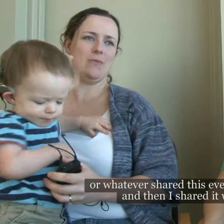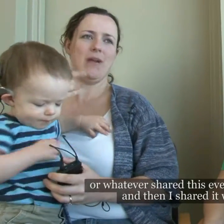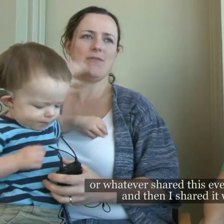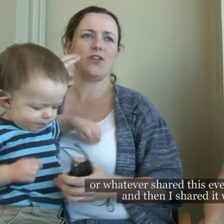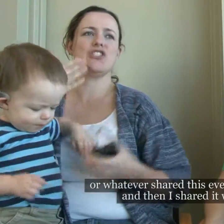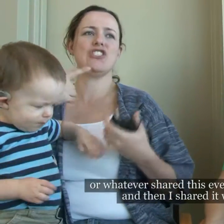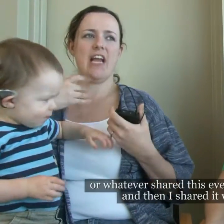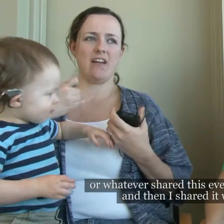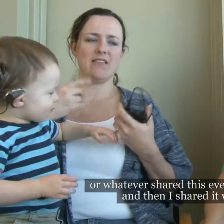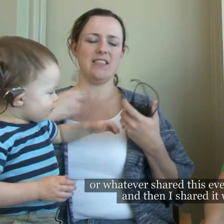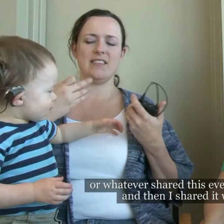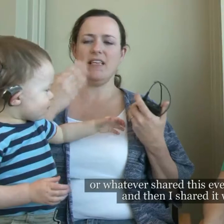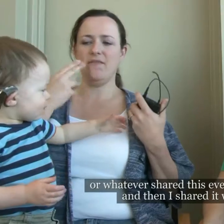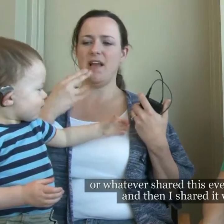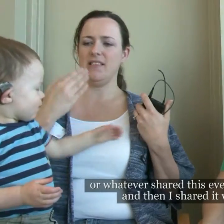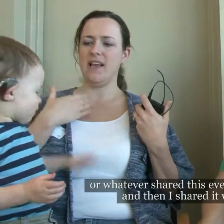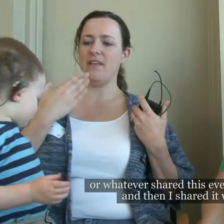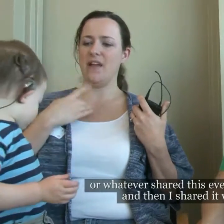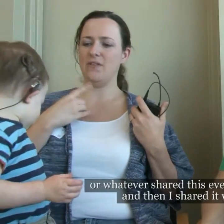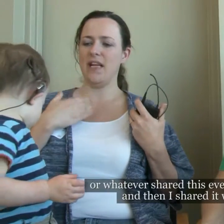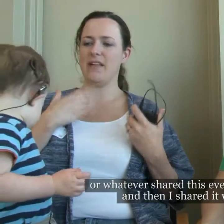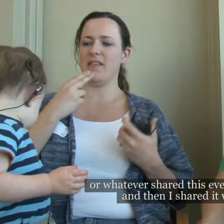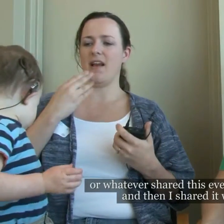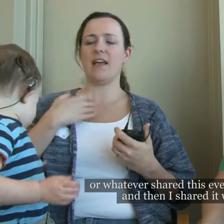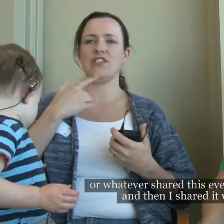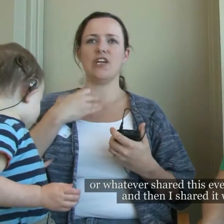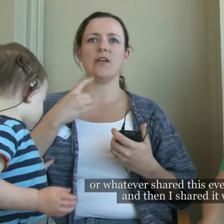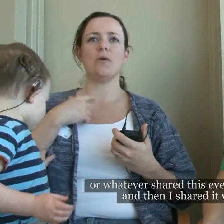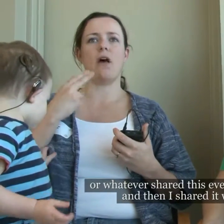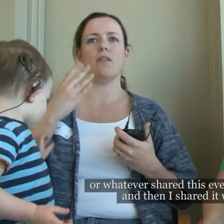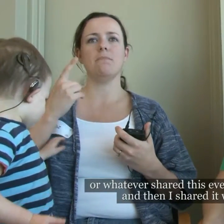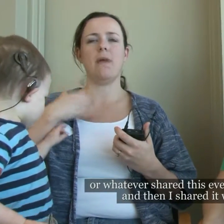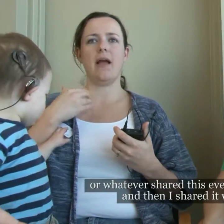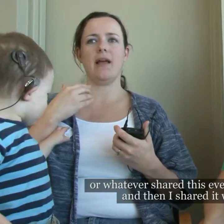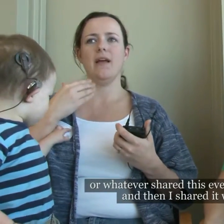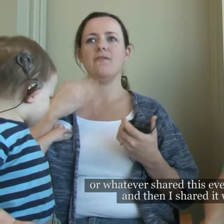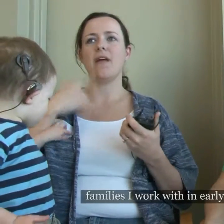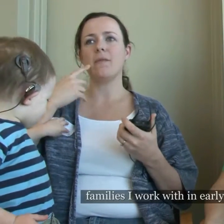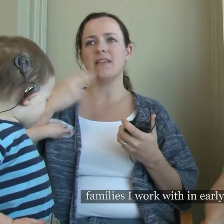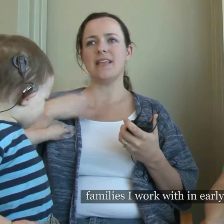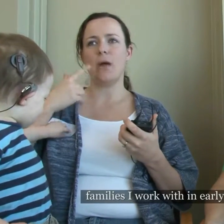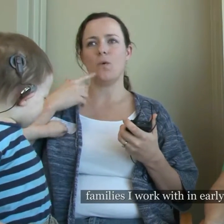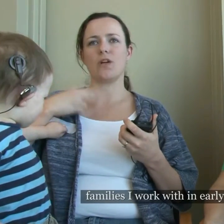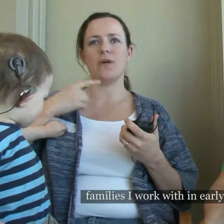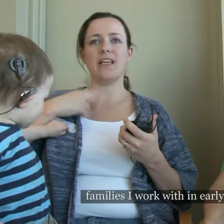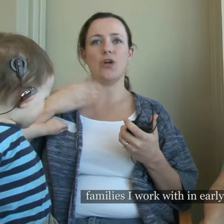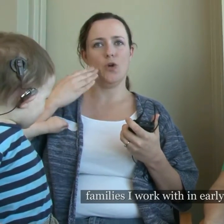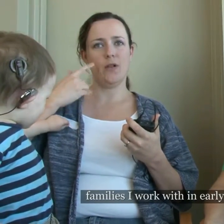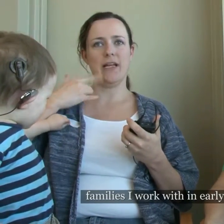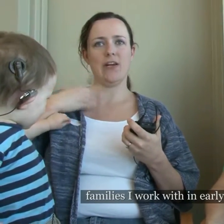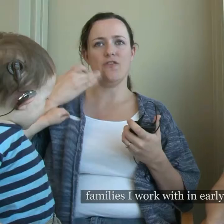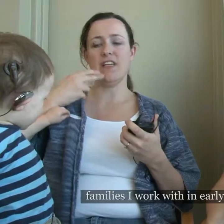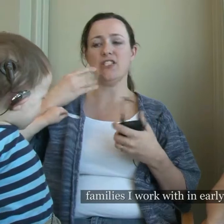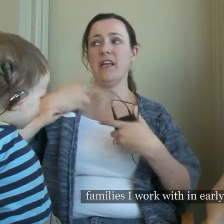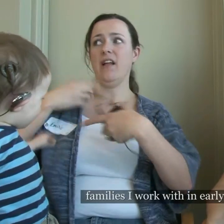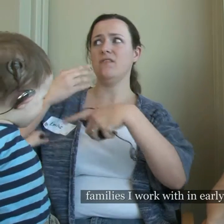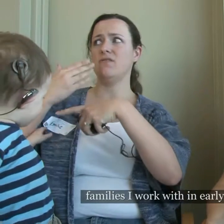whatever, shared this event and I found it and then I shared it with all of my families that I worked with in early intervention and